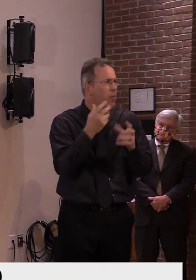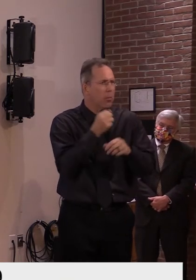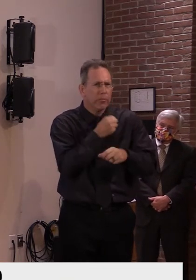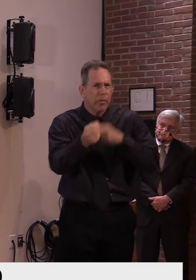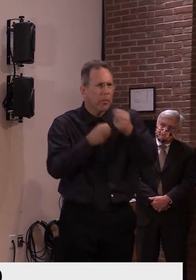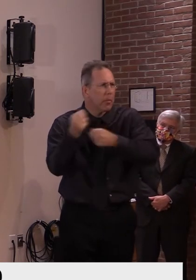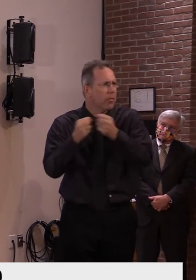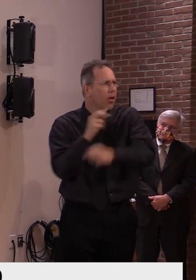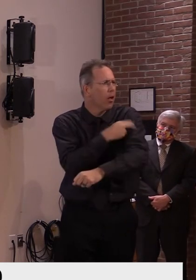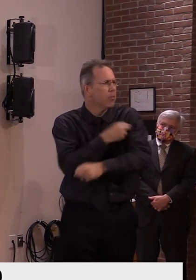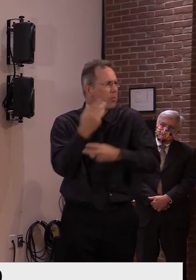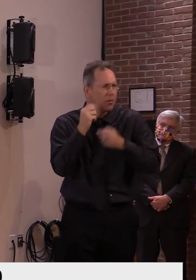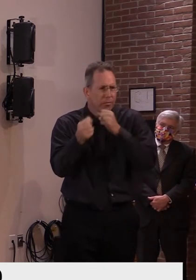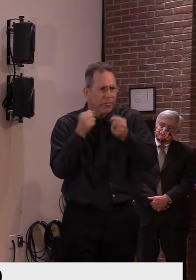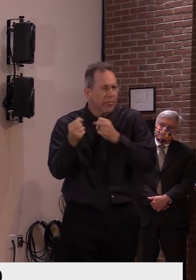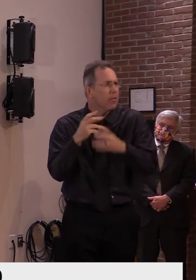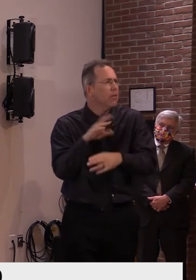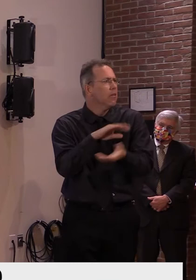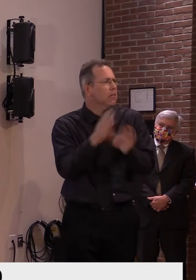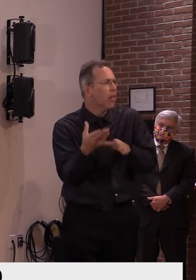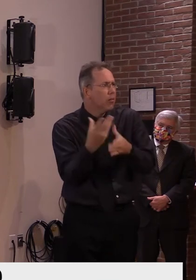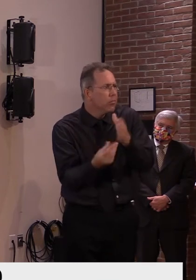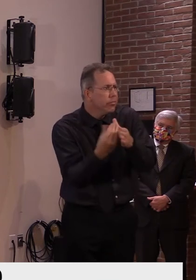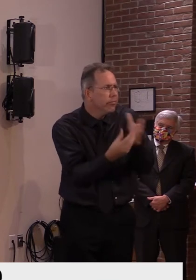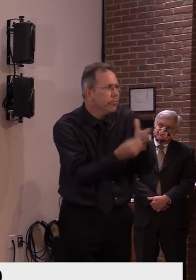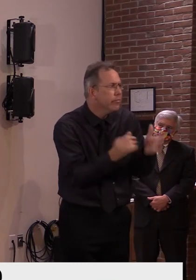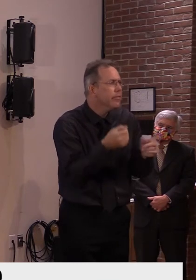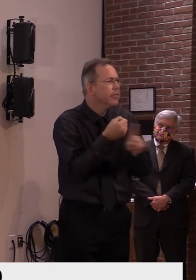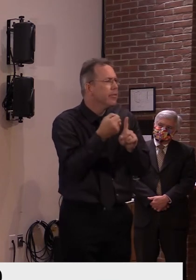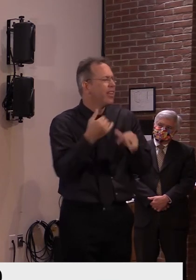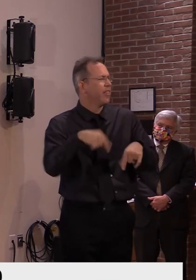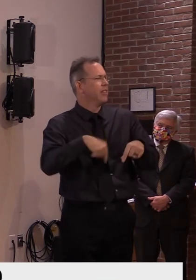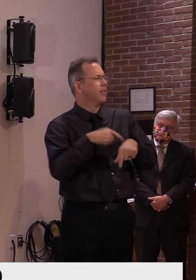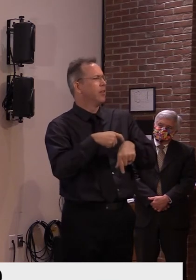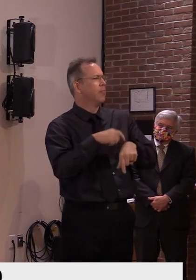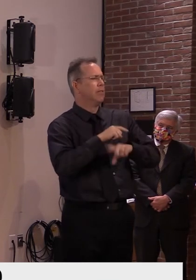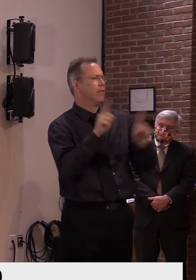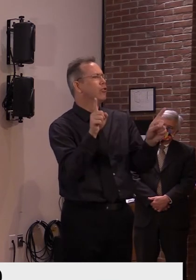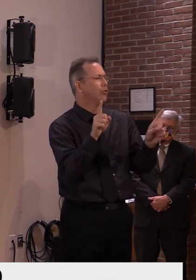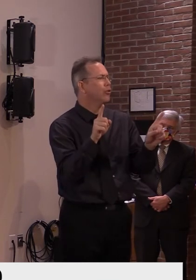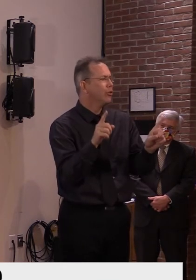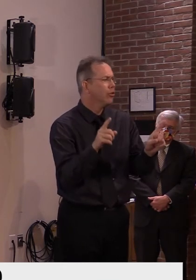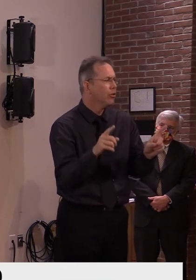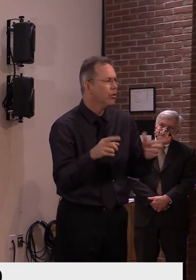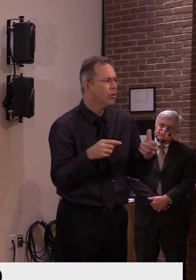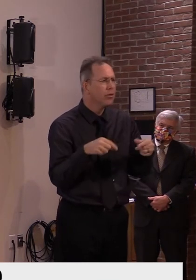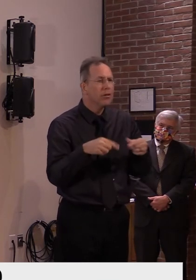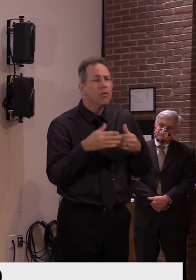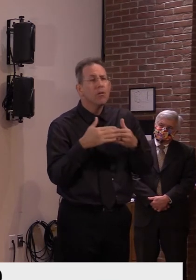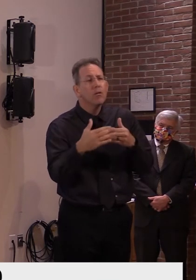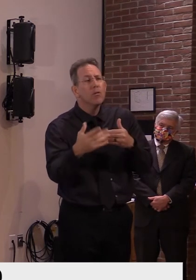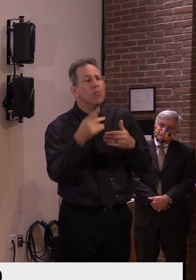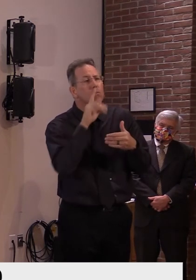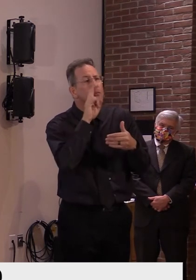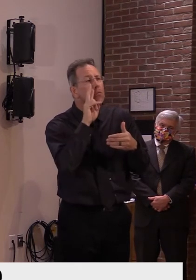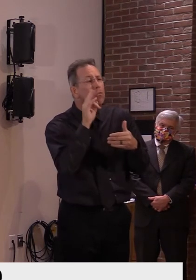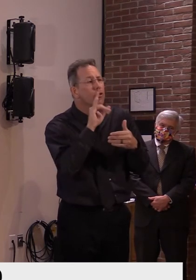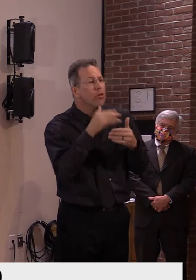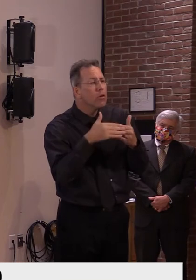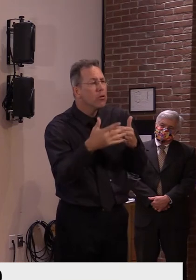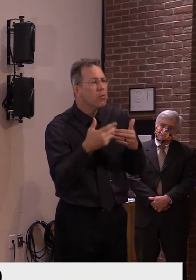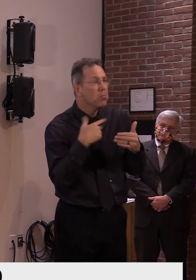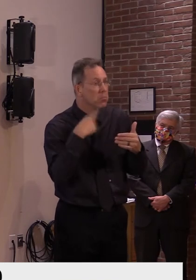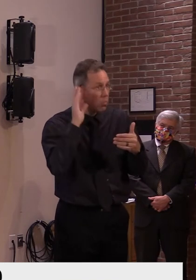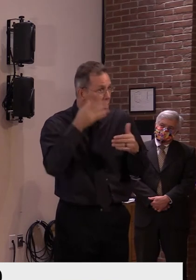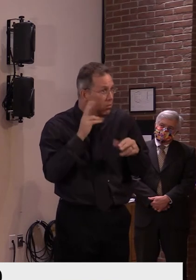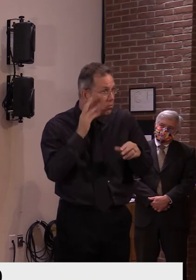as well. So, you know, we don't forecast that in the near term. Um, and, uh, we'll wait and see what the actual